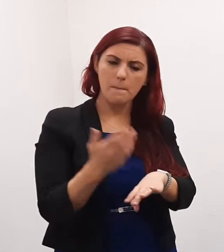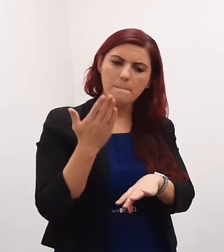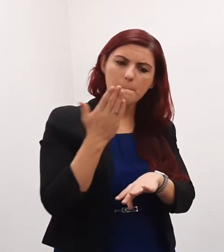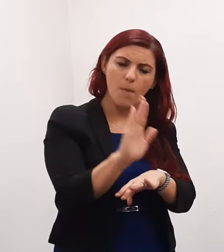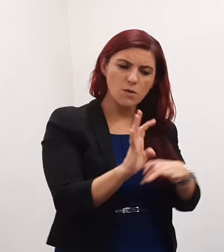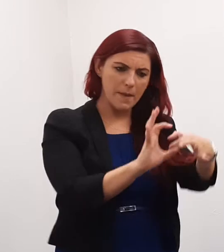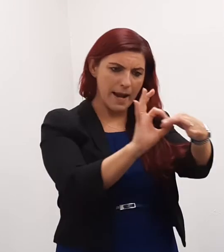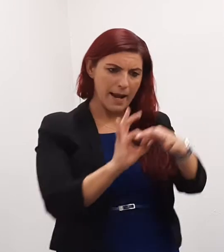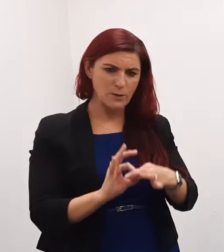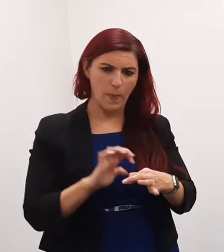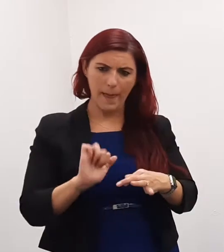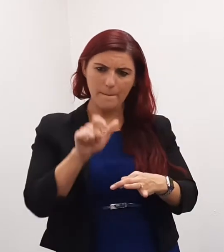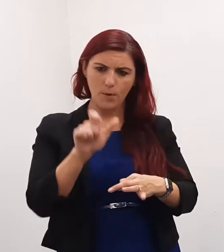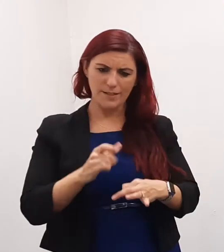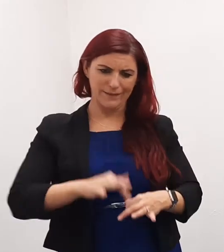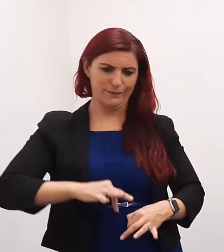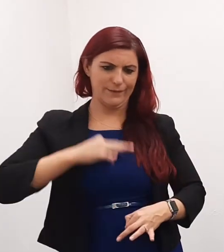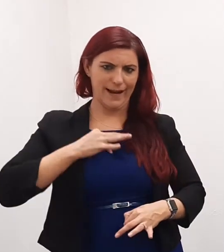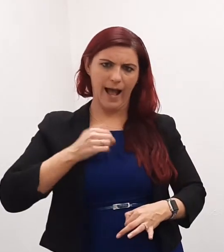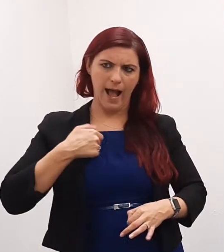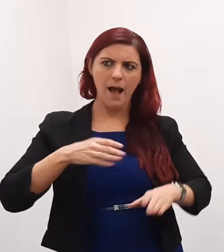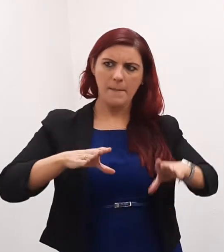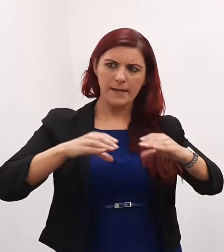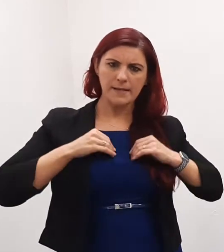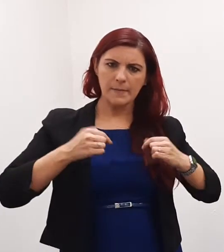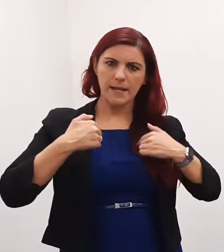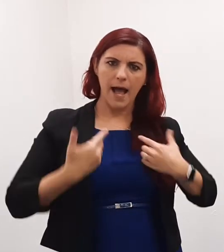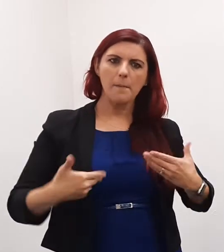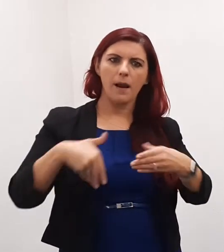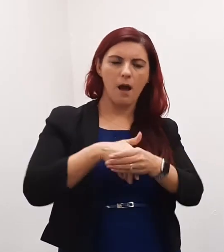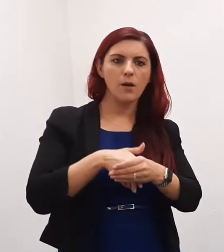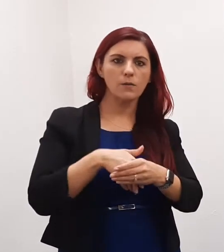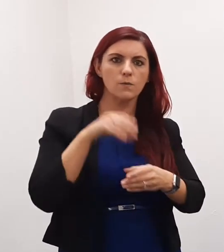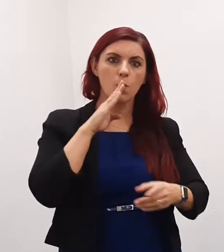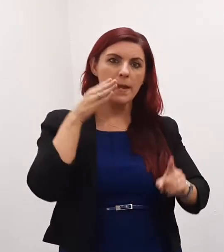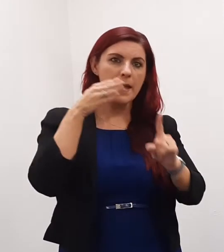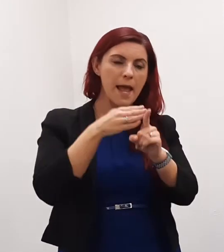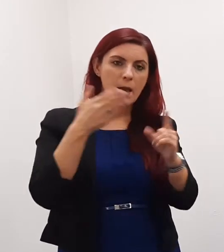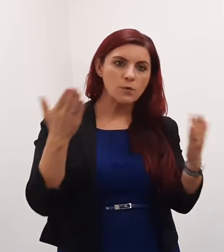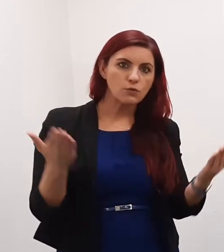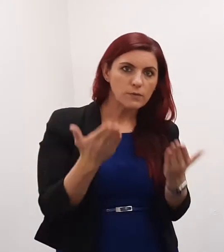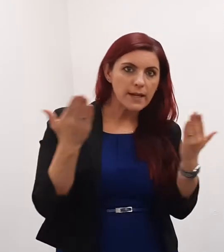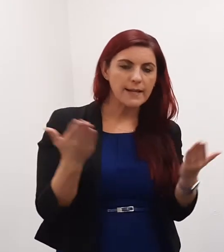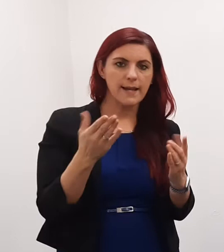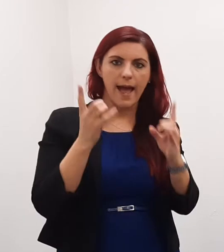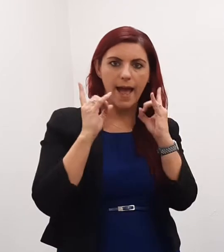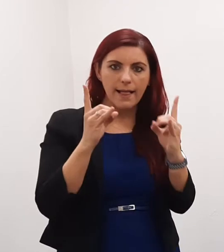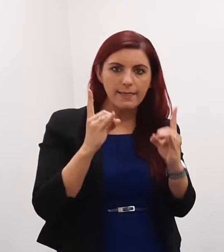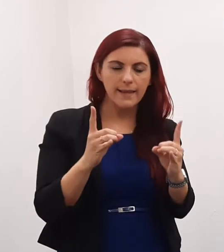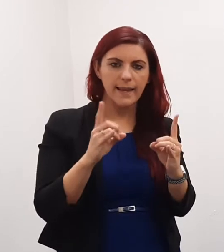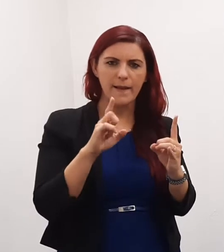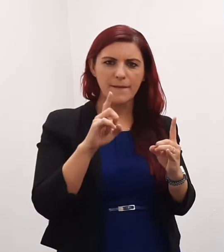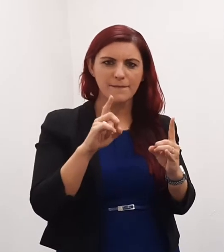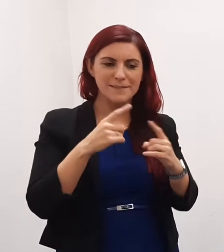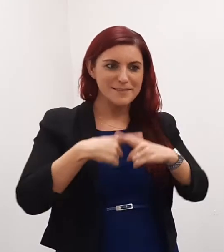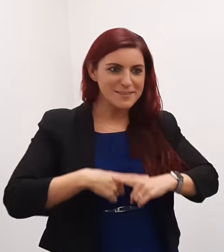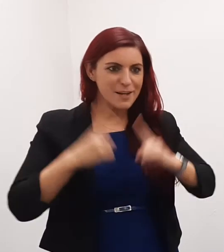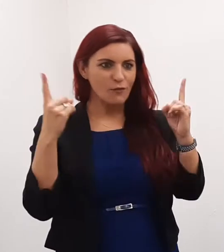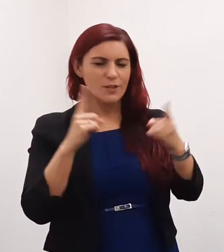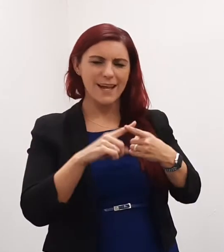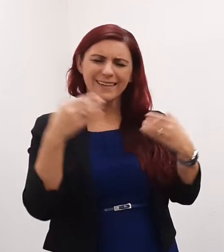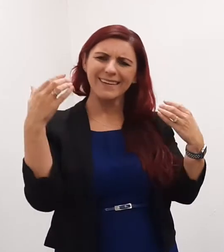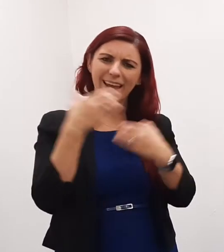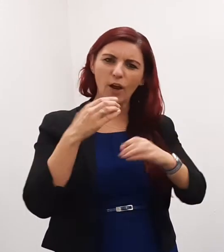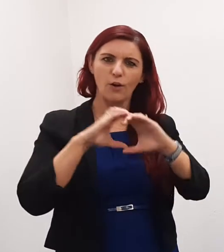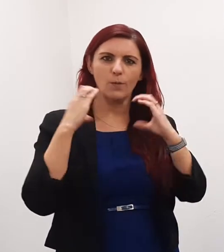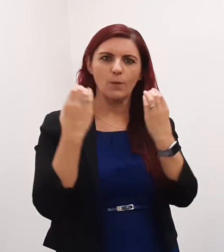in a sense of acceptance and belonging. We aim to create healthy, vibrant, caring communities that sustain and enrich our daily